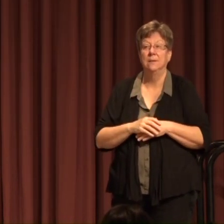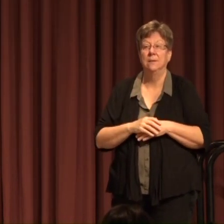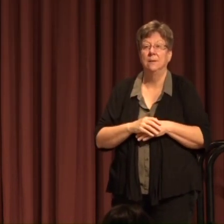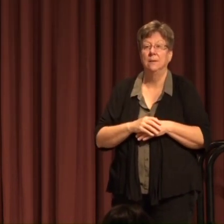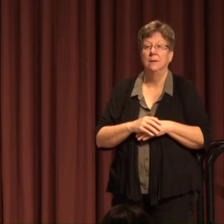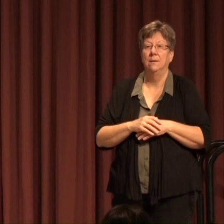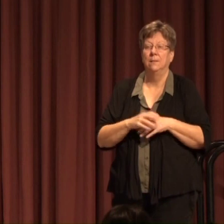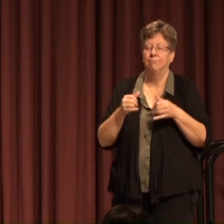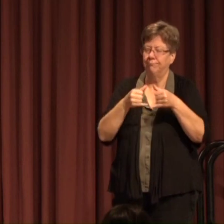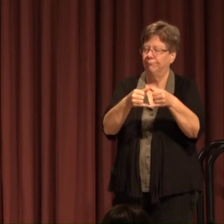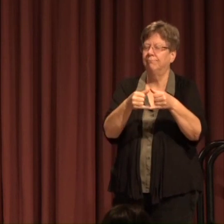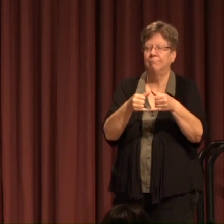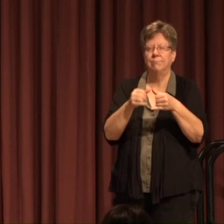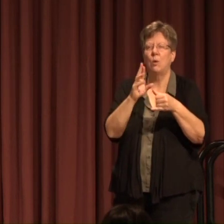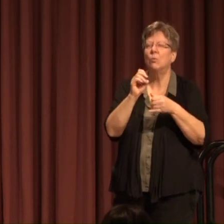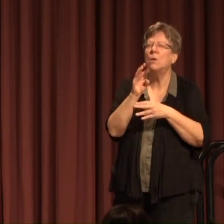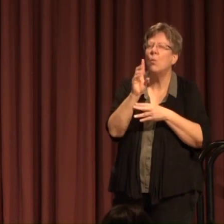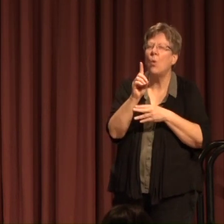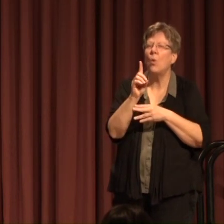Rewarding mentorships